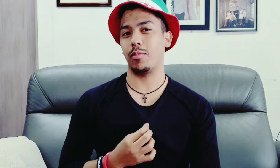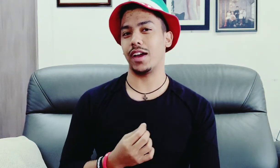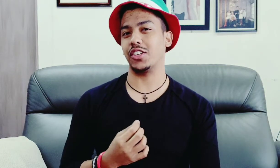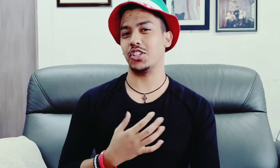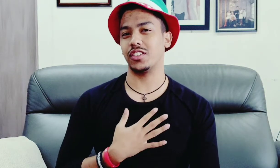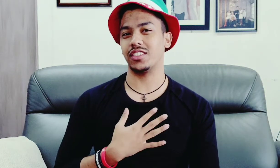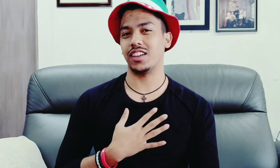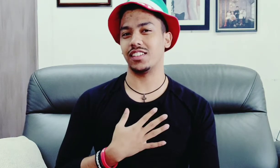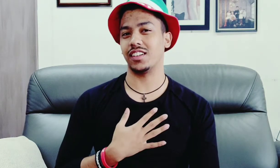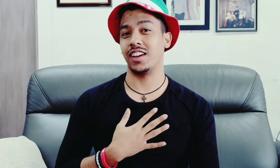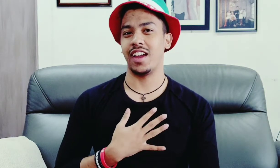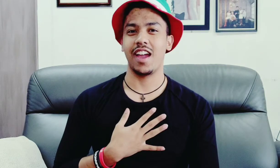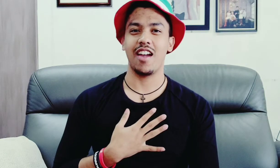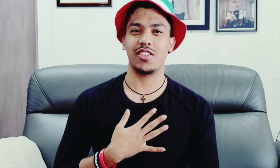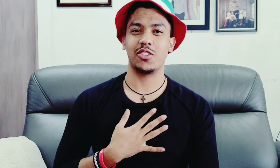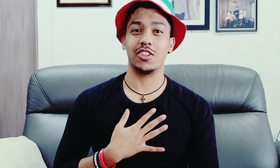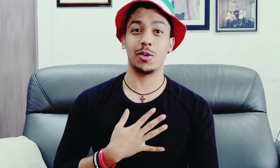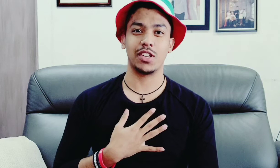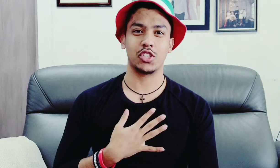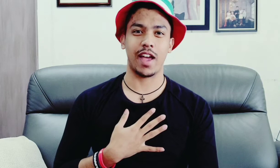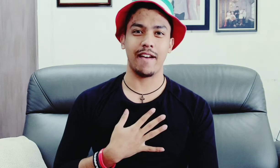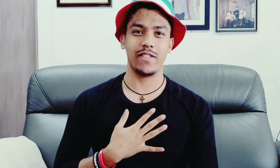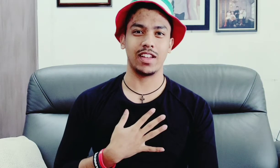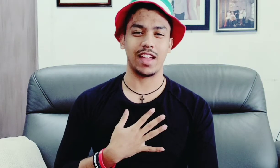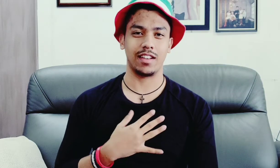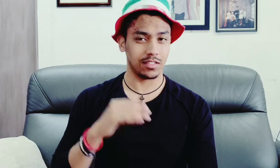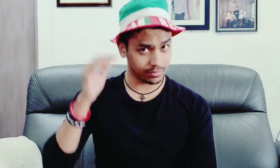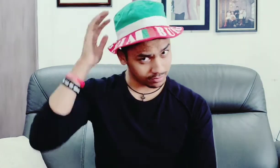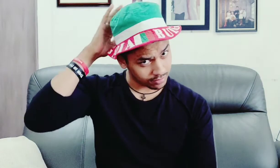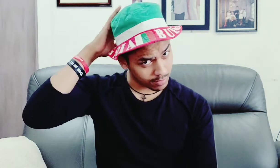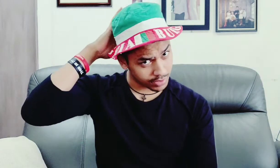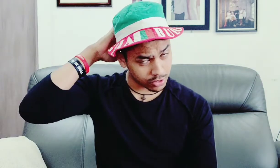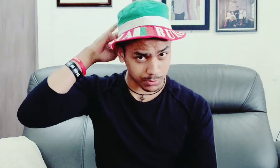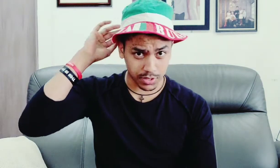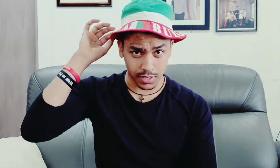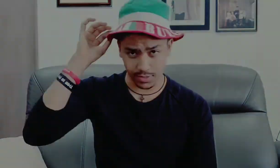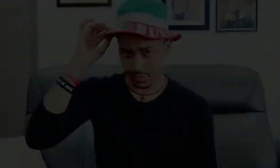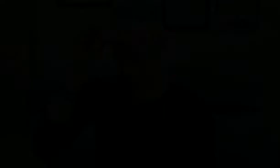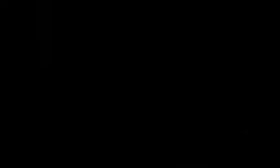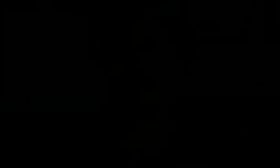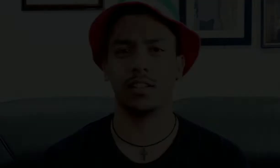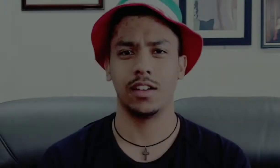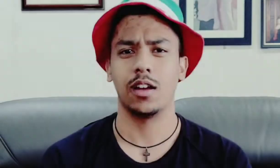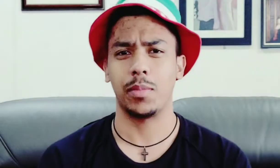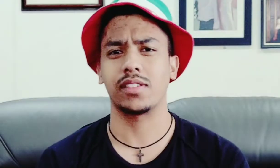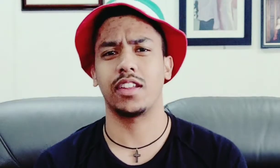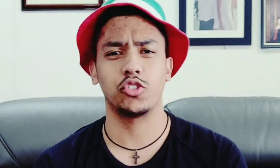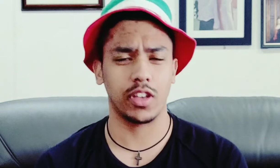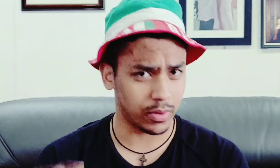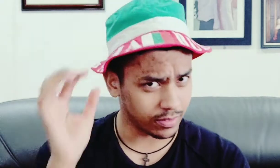black t-shirt as a every good interpreter should have and my interpreter hat I said you should get one